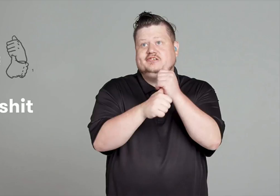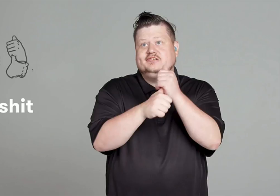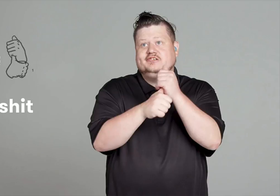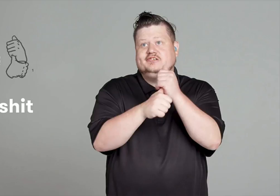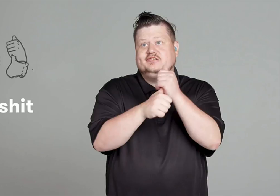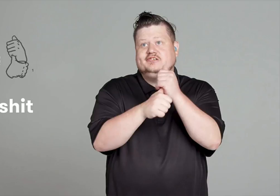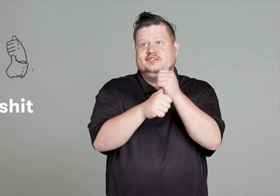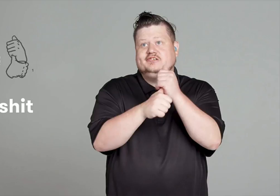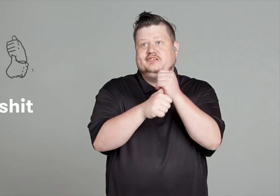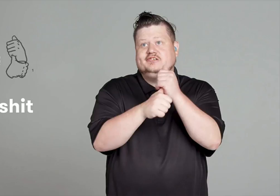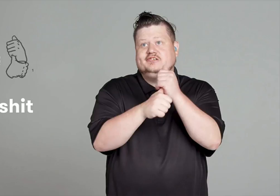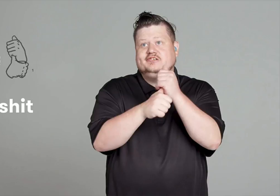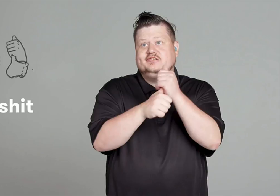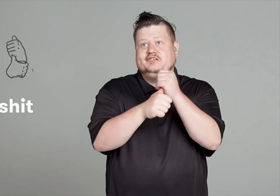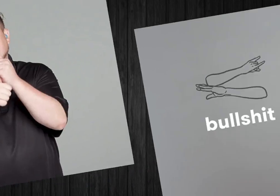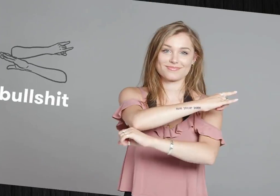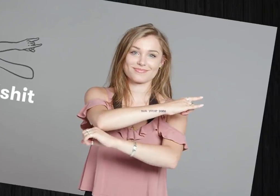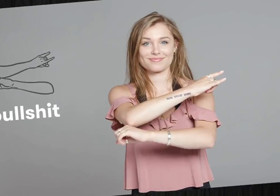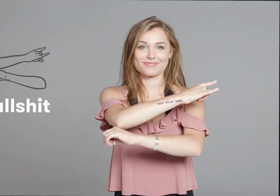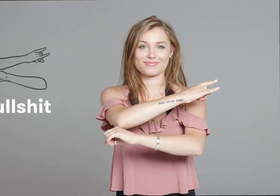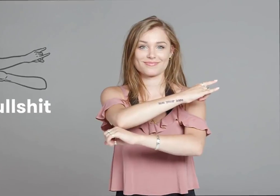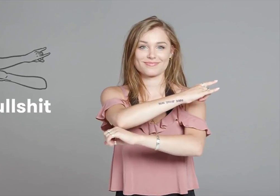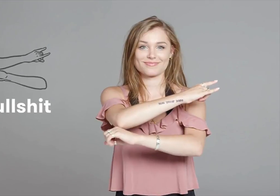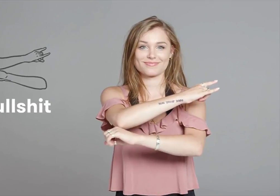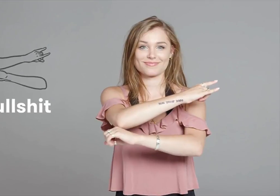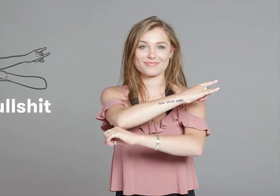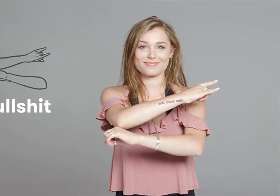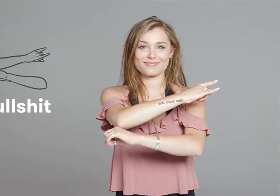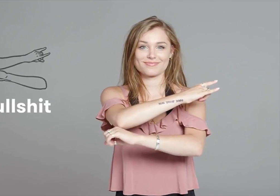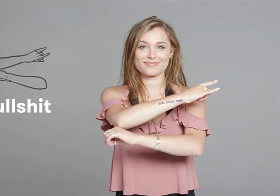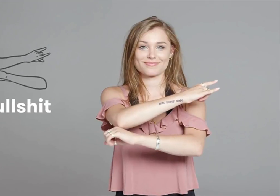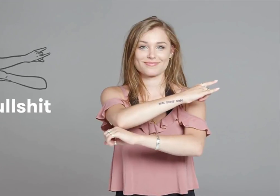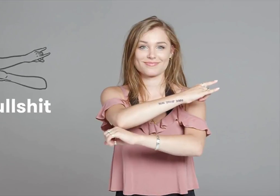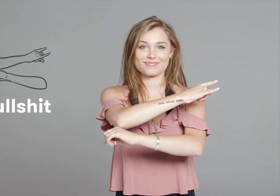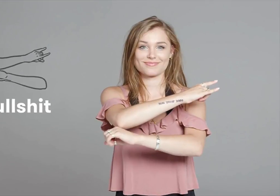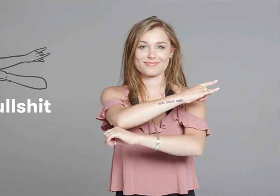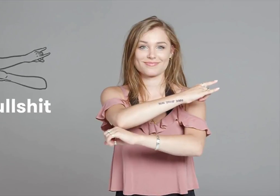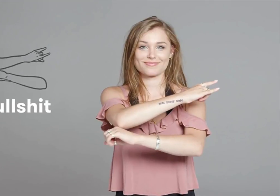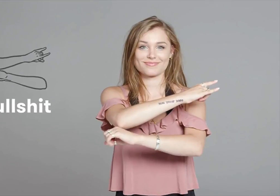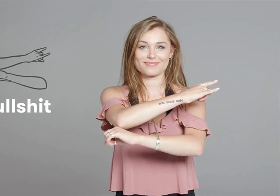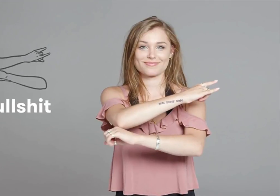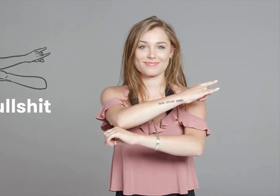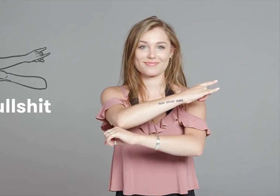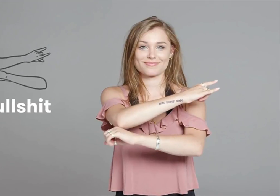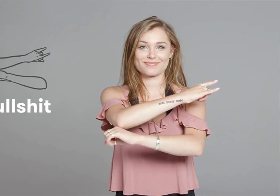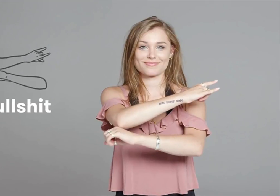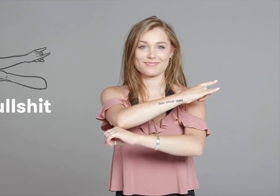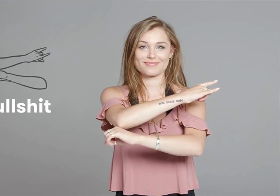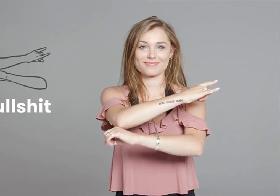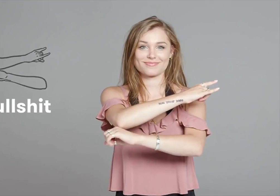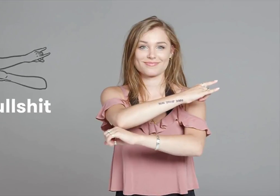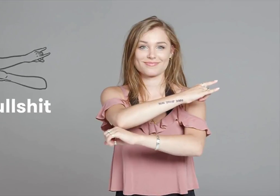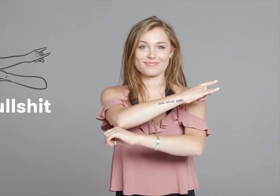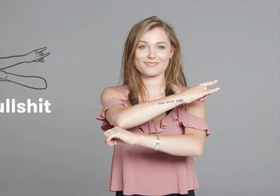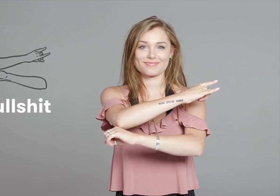Summer days burn me out, love just brings me down Cold inside like when she leaves, I slowly leave the ground